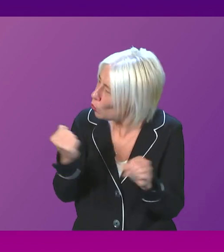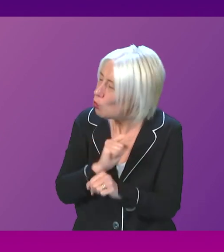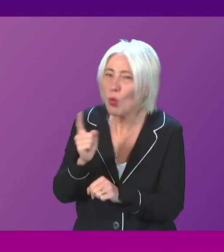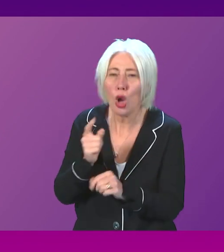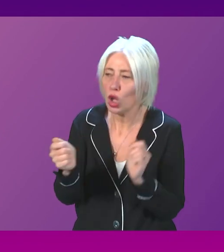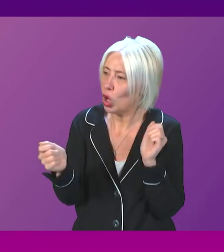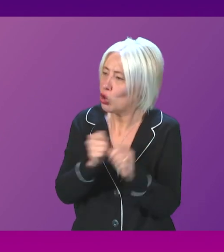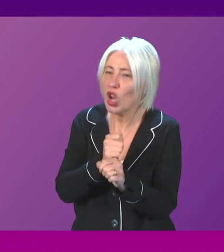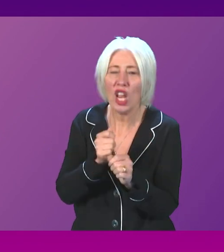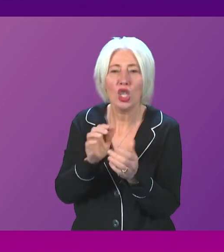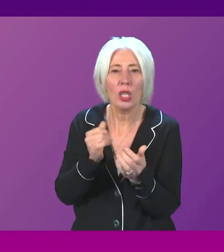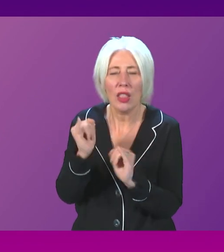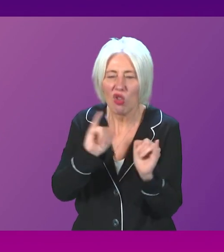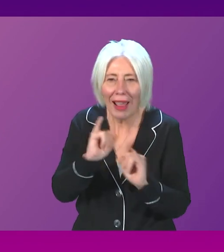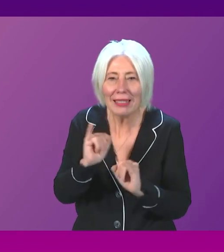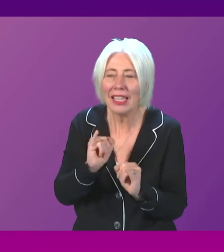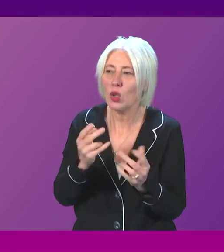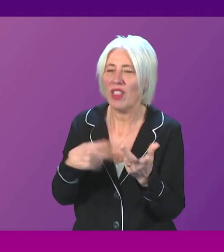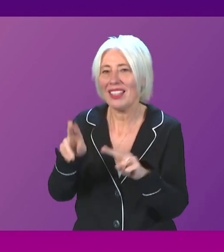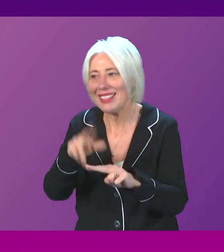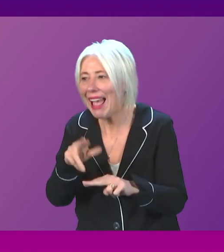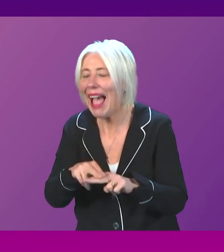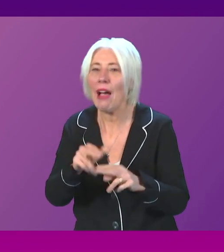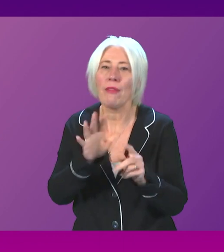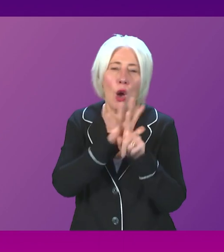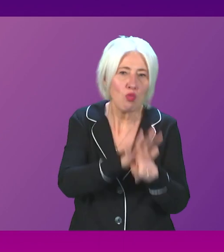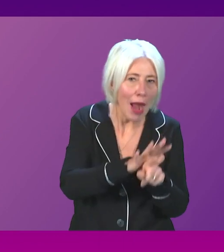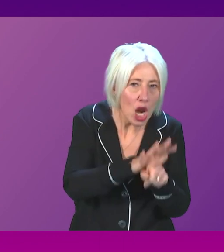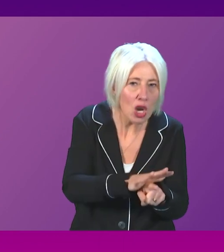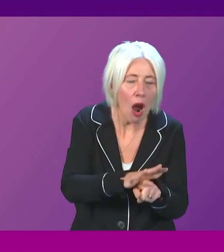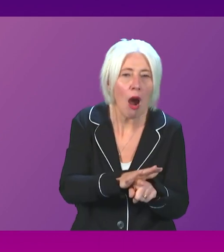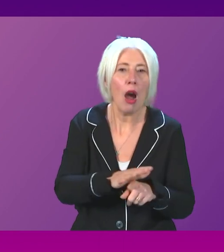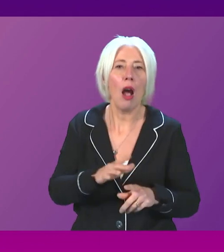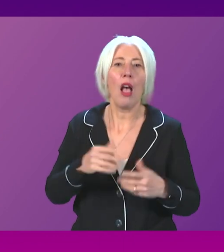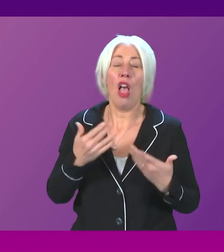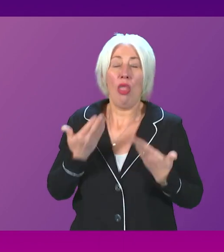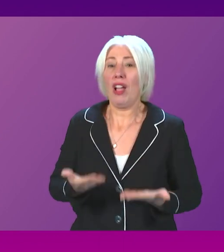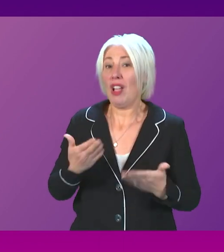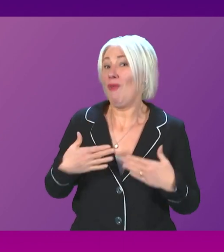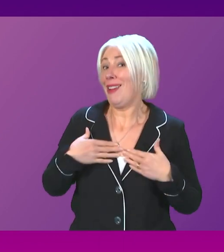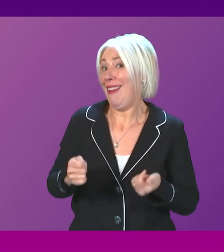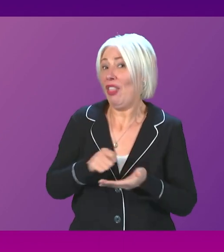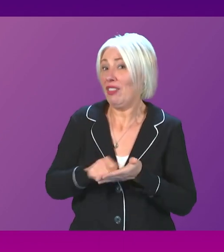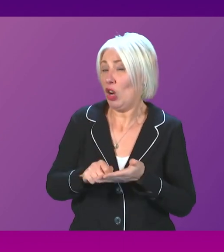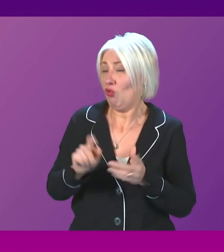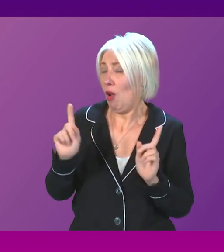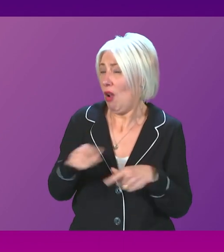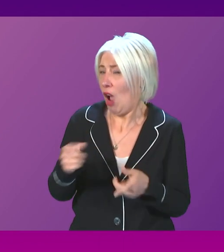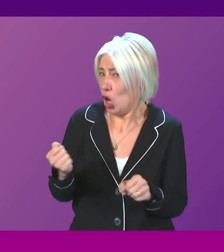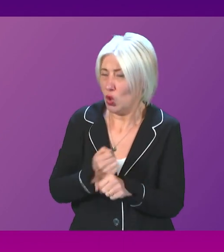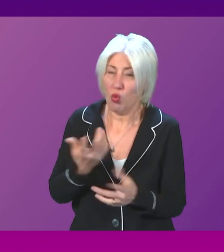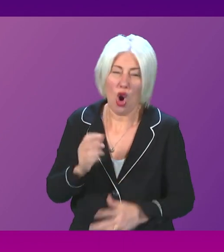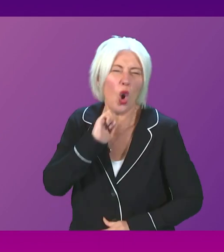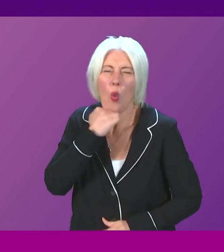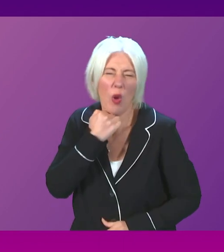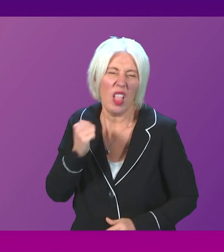the crisis in staffing and capacity across our NHS, and take action, something that the current Health Secretary seems unwilling or unable to do? The